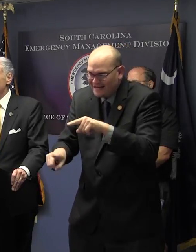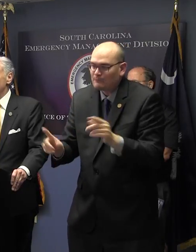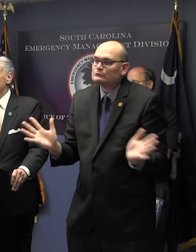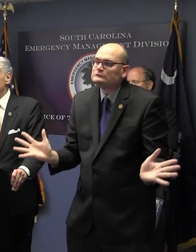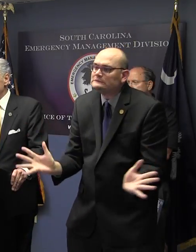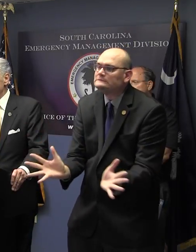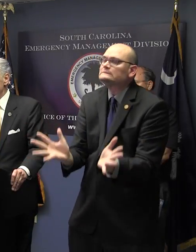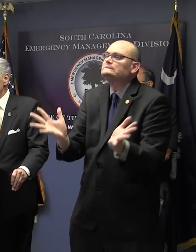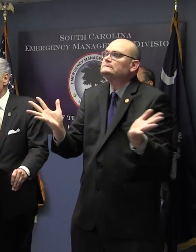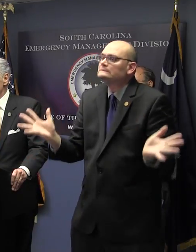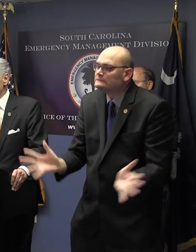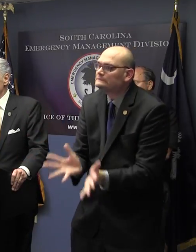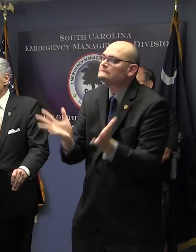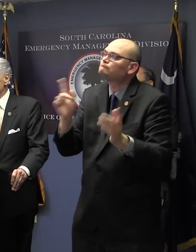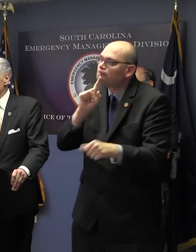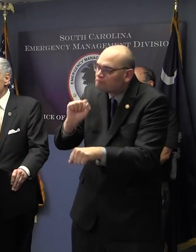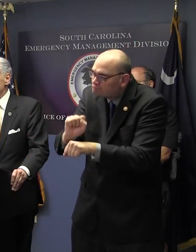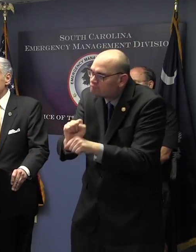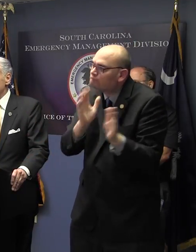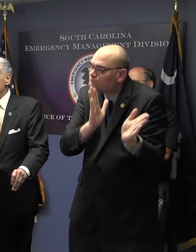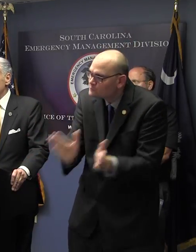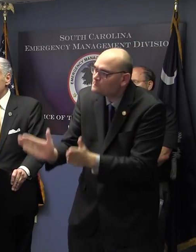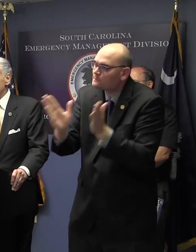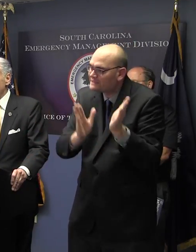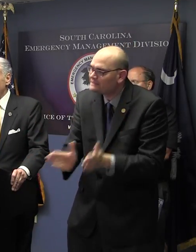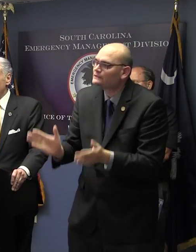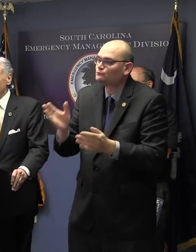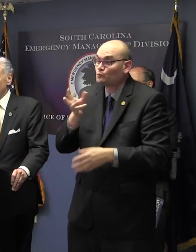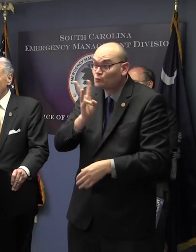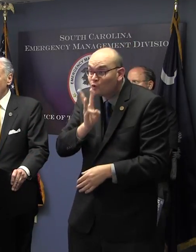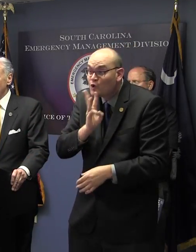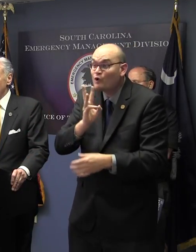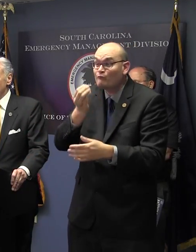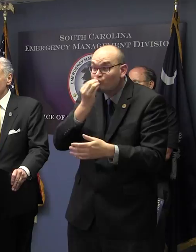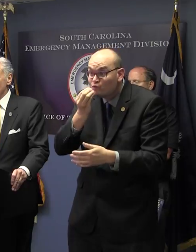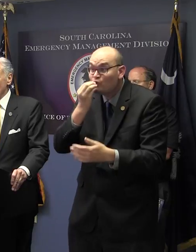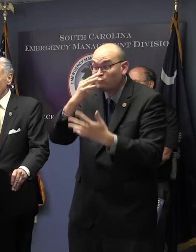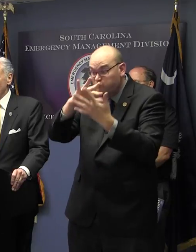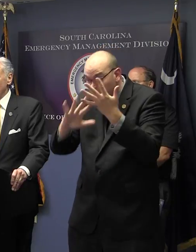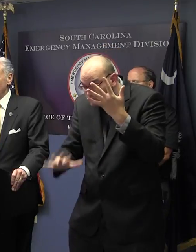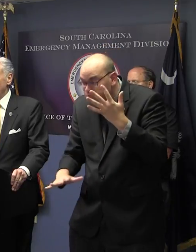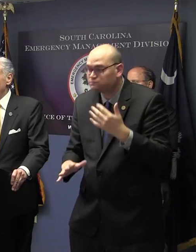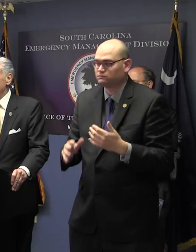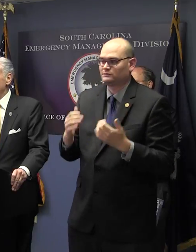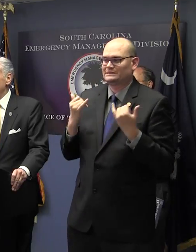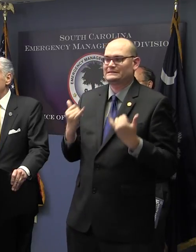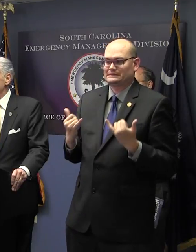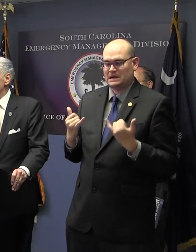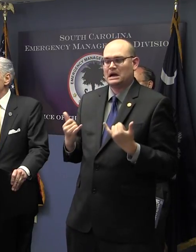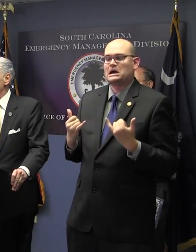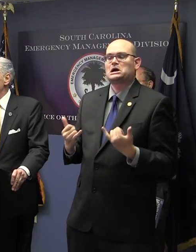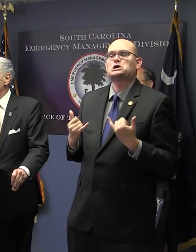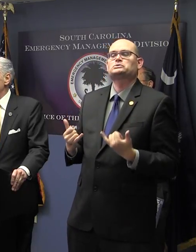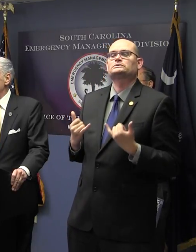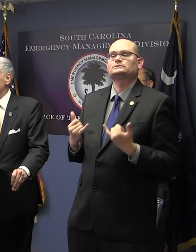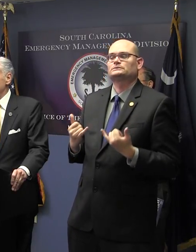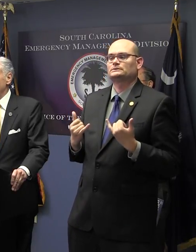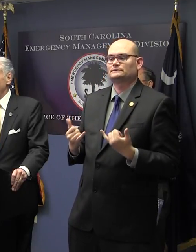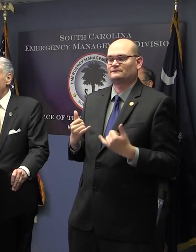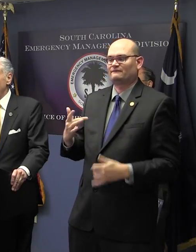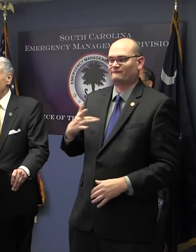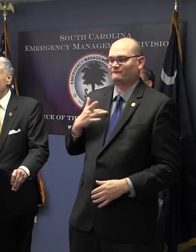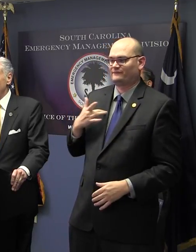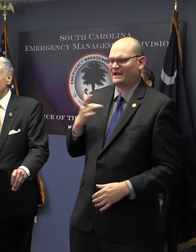is get prepared. Just assume or pretend that a Category 3 hurricane